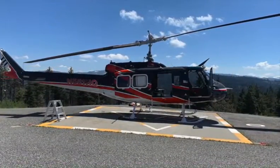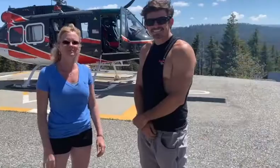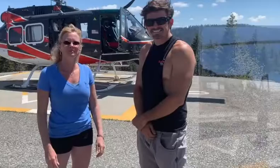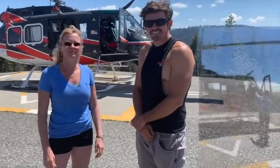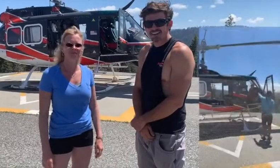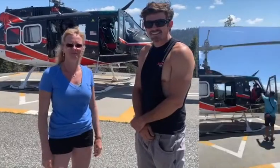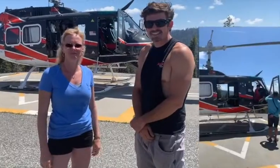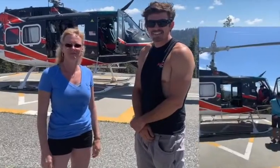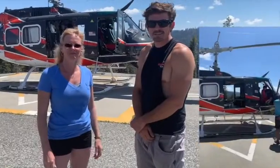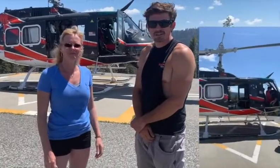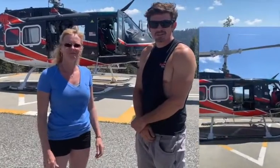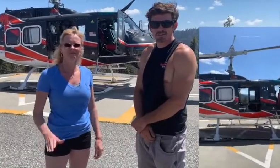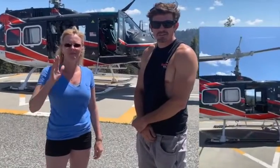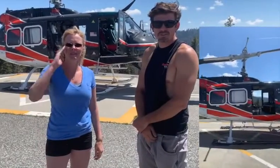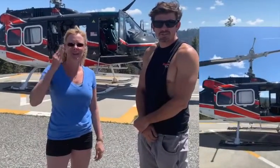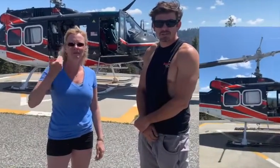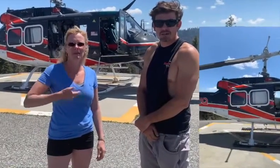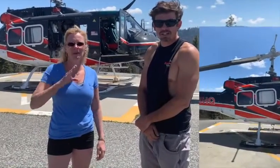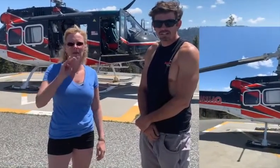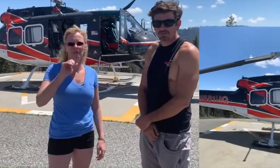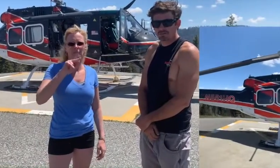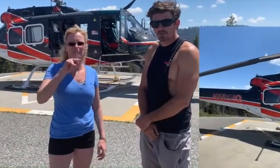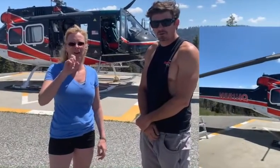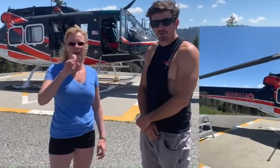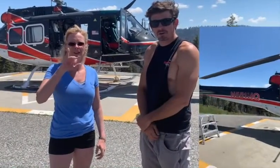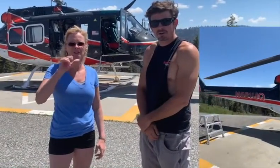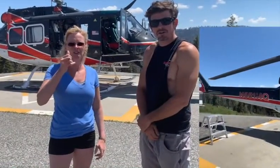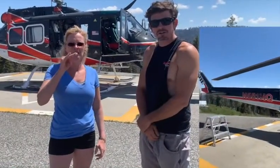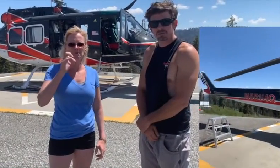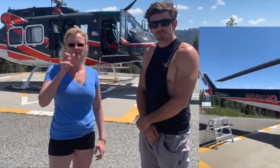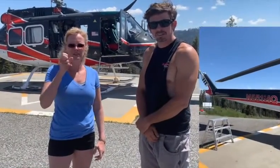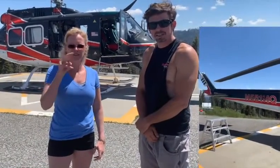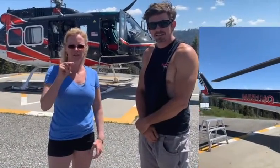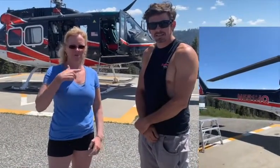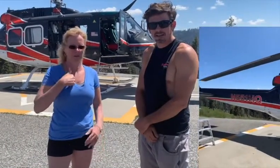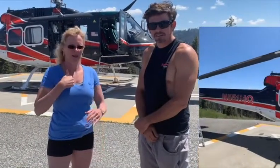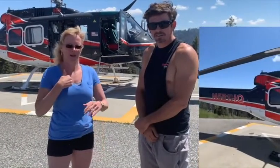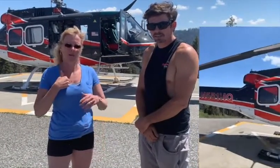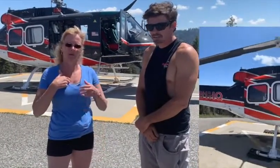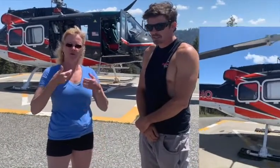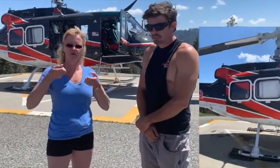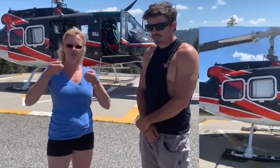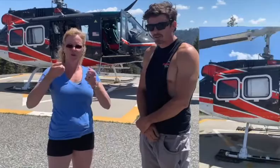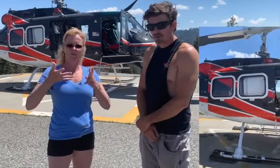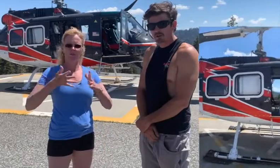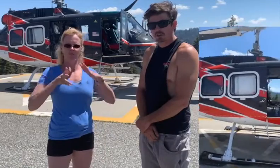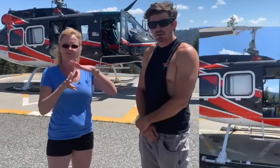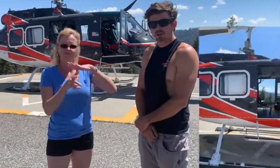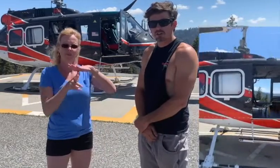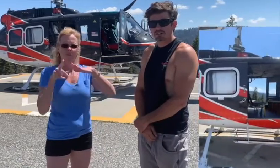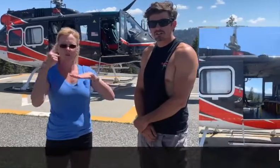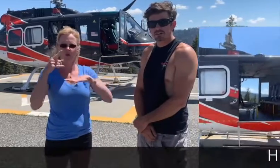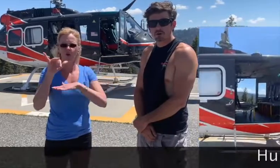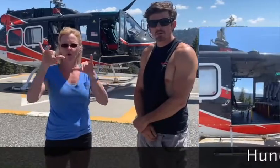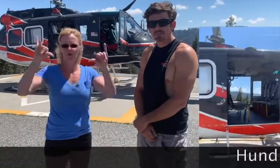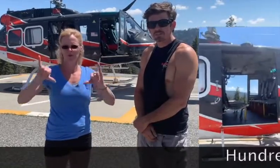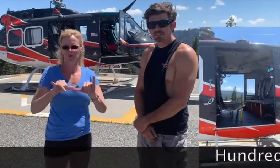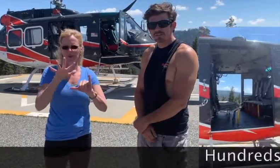Hi, I'm Mike Jameson. I'm the pilot for Yosemite HeliTech. We're a current Department of Interior